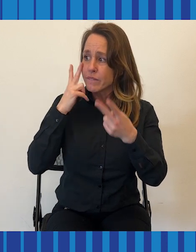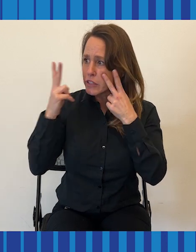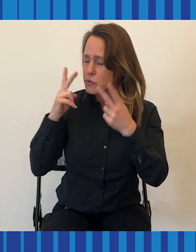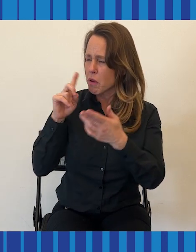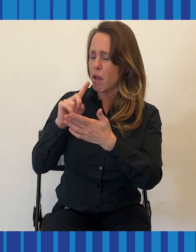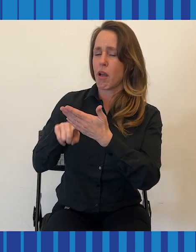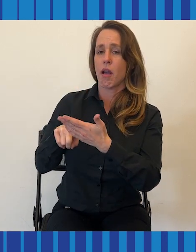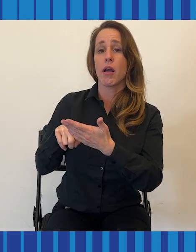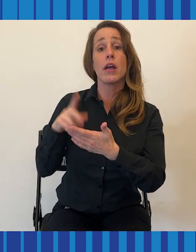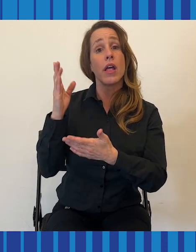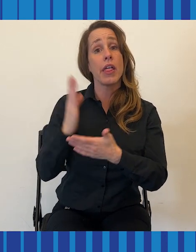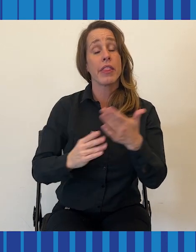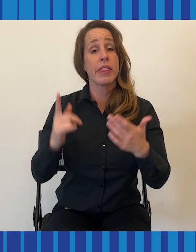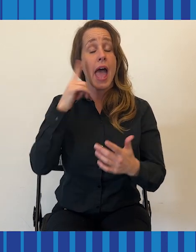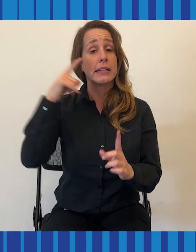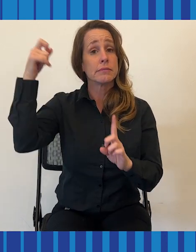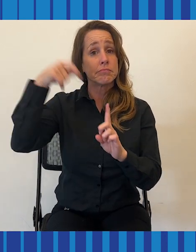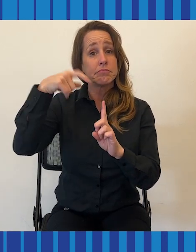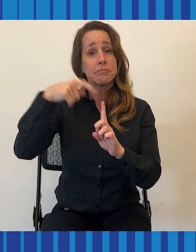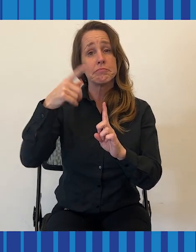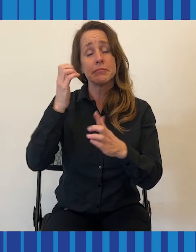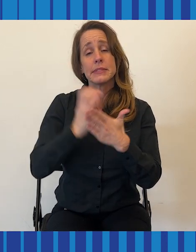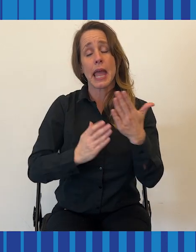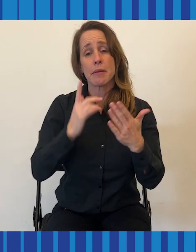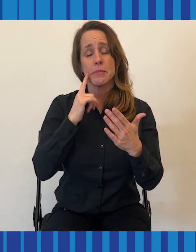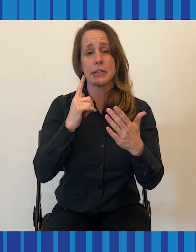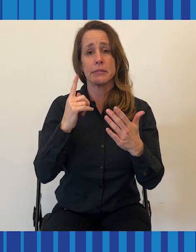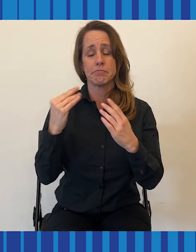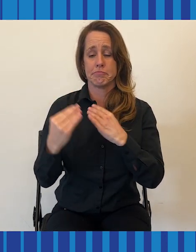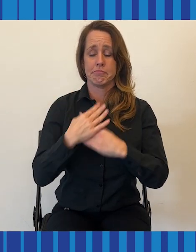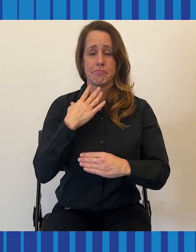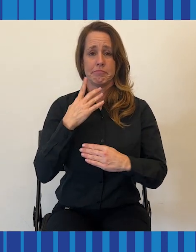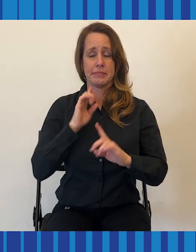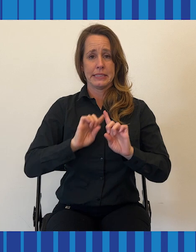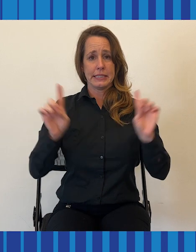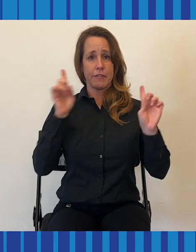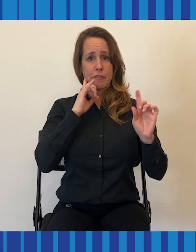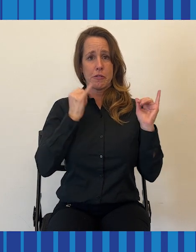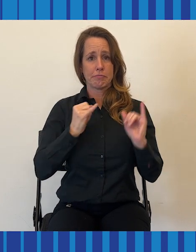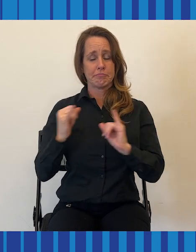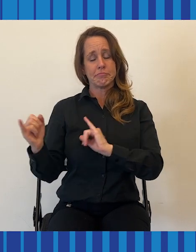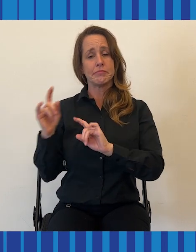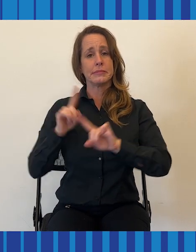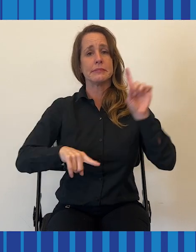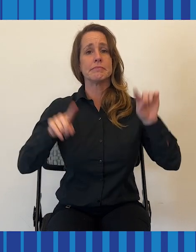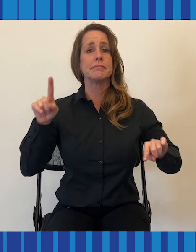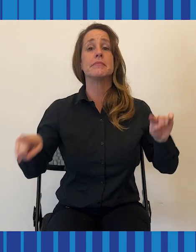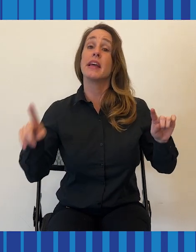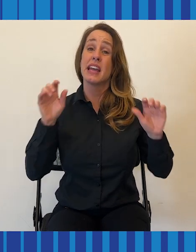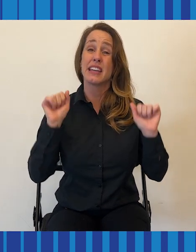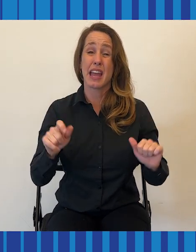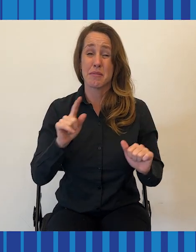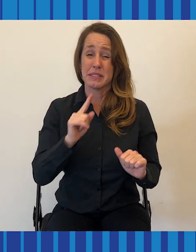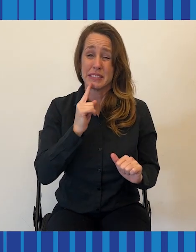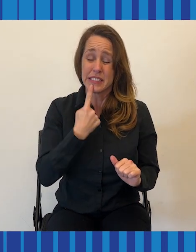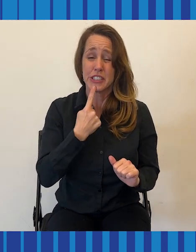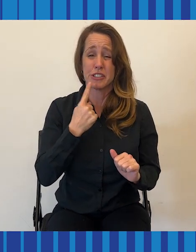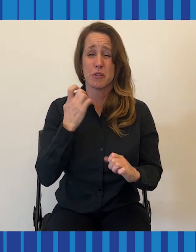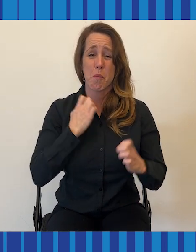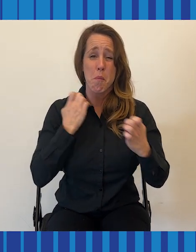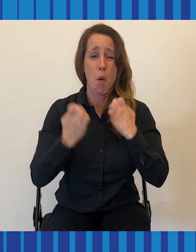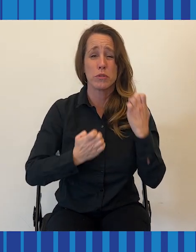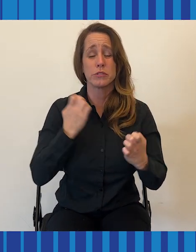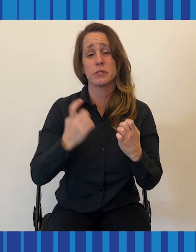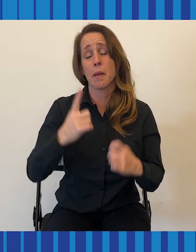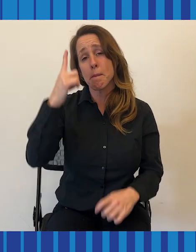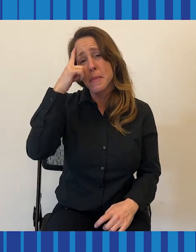The triggering stimuli, as well as their accompanying sensations, are different for everyone and can cause extreme emotional and mental